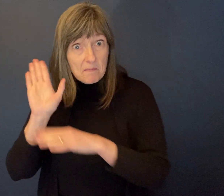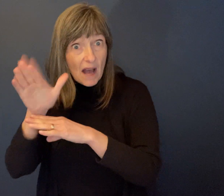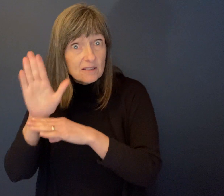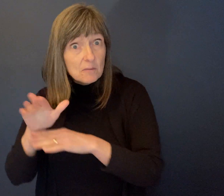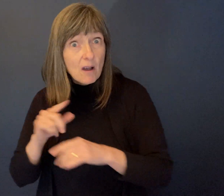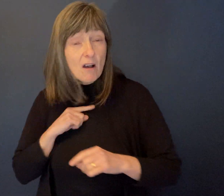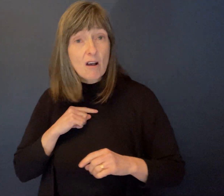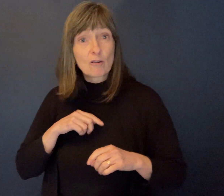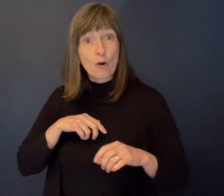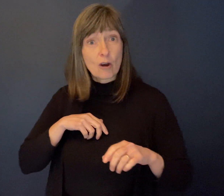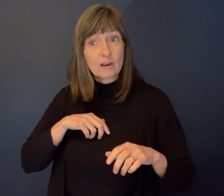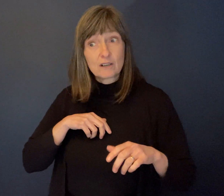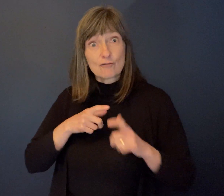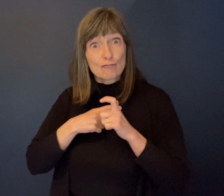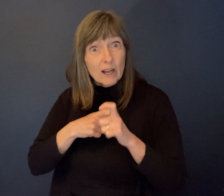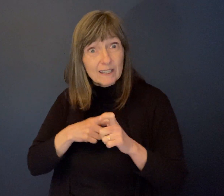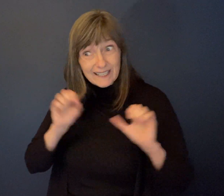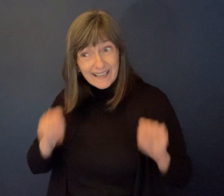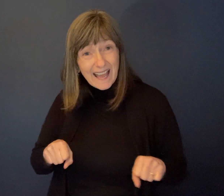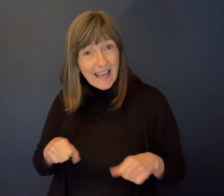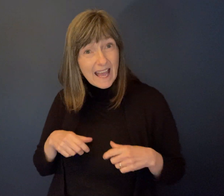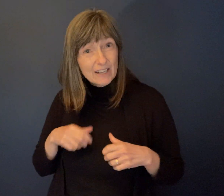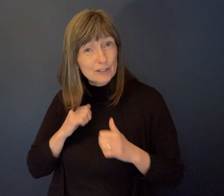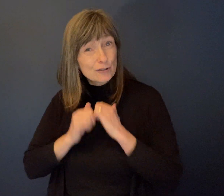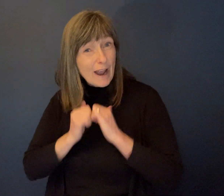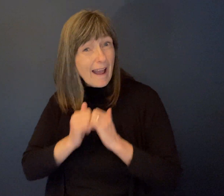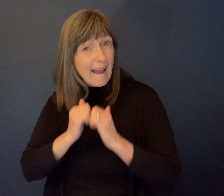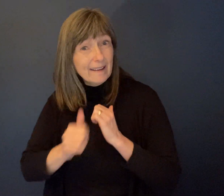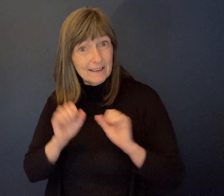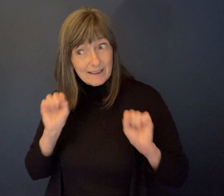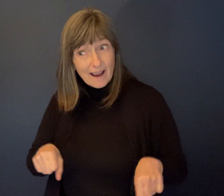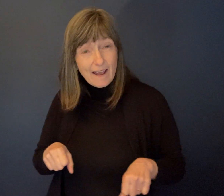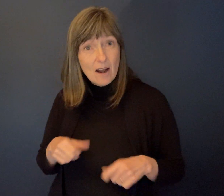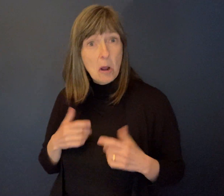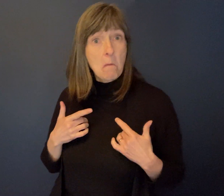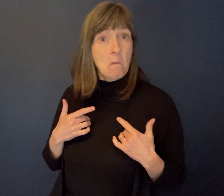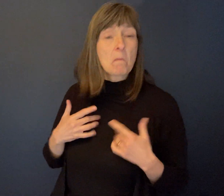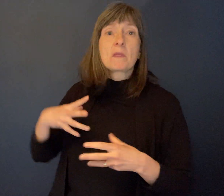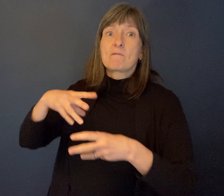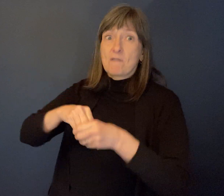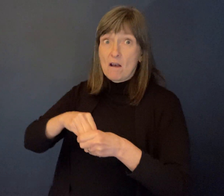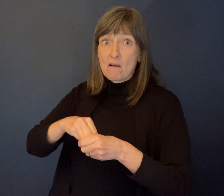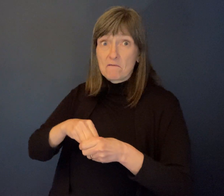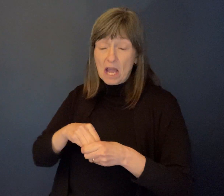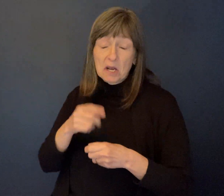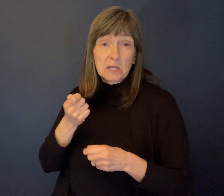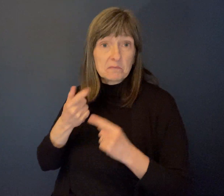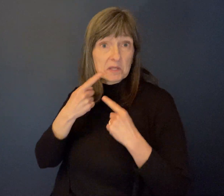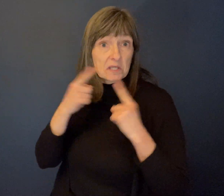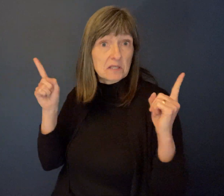So yes, I became very involved in wheelchair sports and, uh, had a degree of success in competing as an athlete.